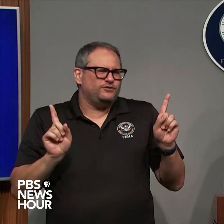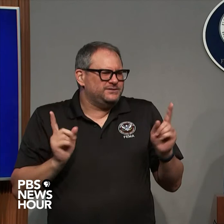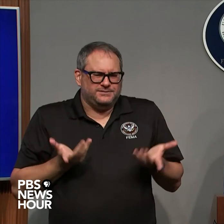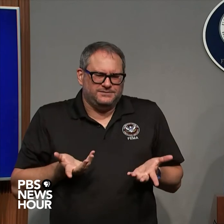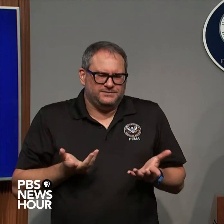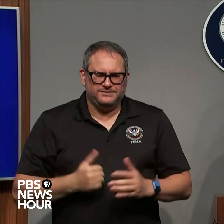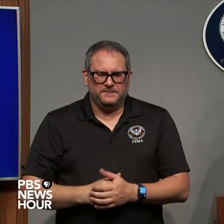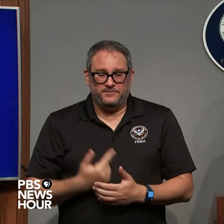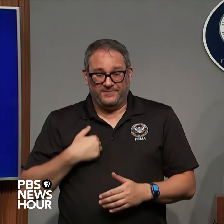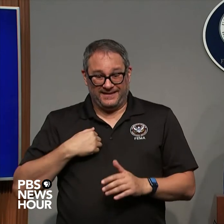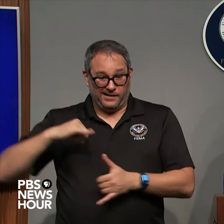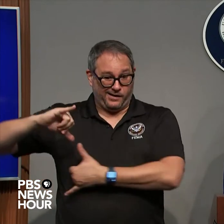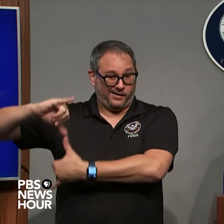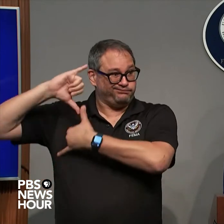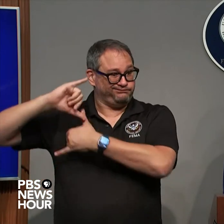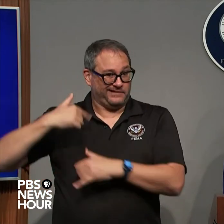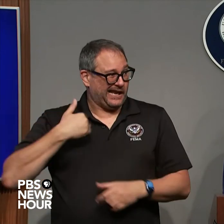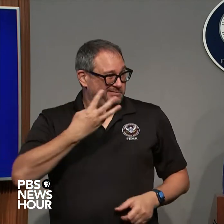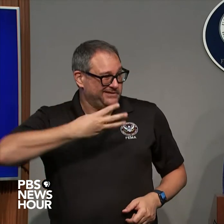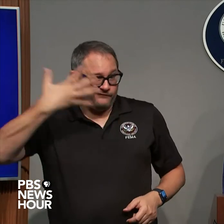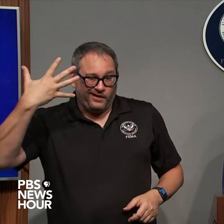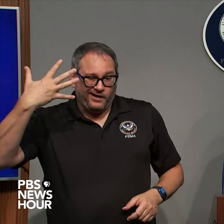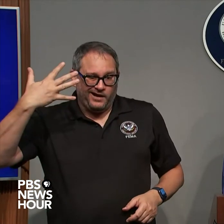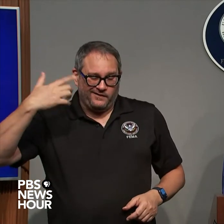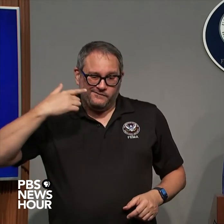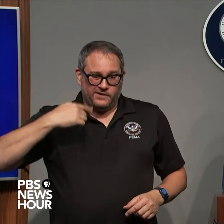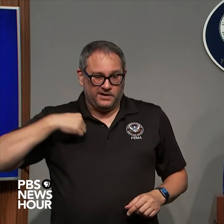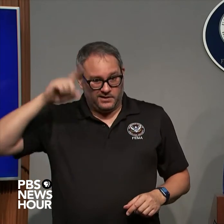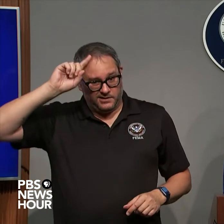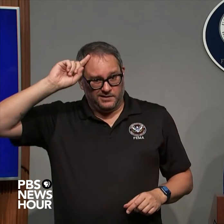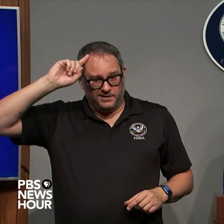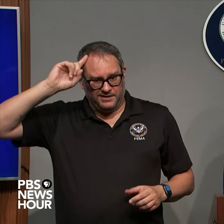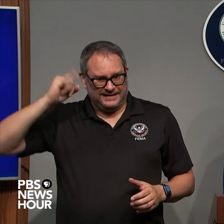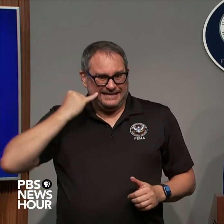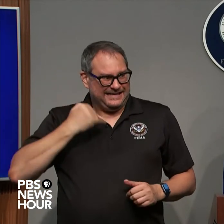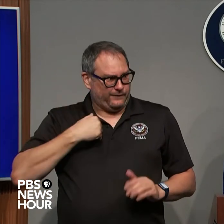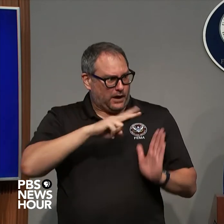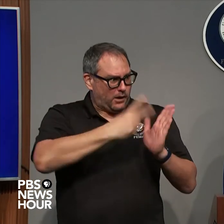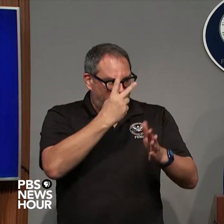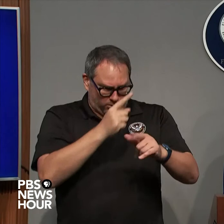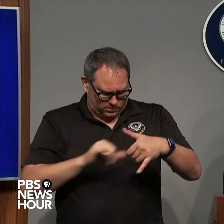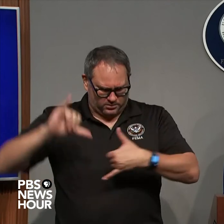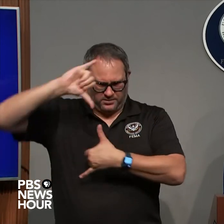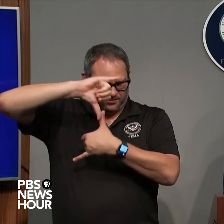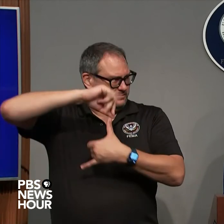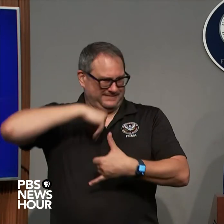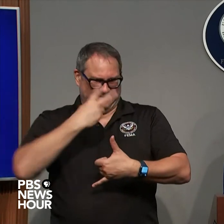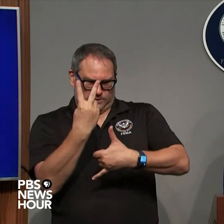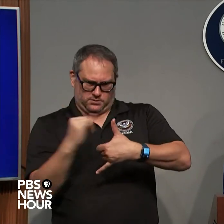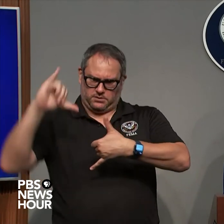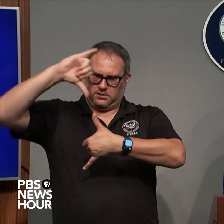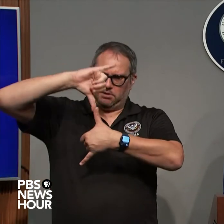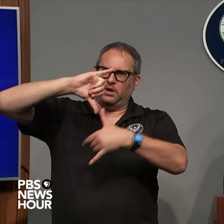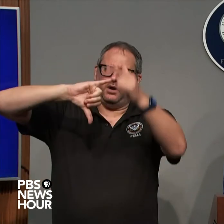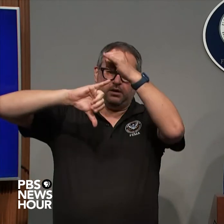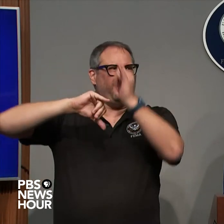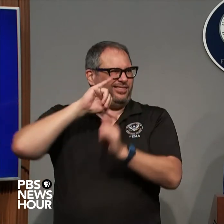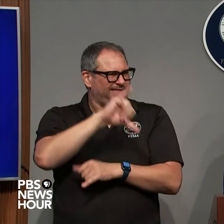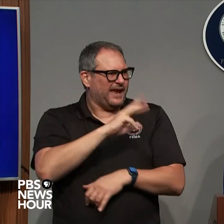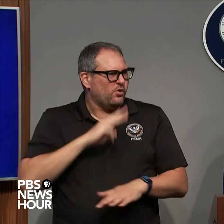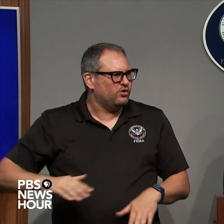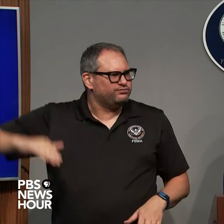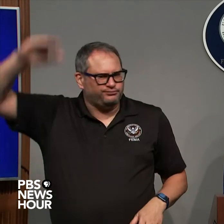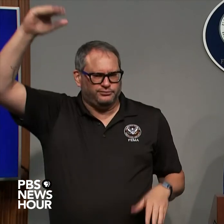16 17 18 feet I mean that that's a lot of me type of things we try to paint that picture to really really key in those those impacts so